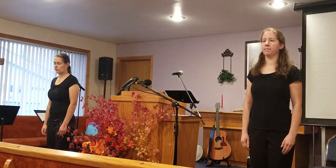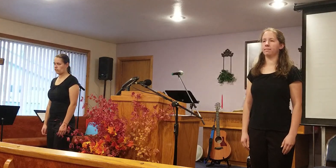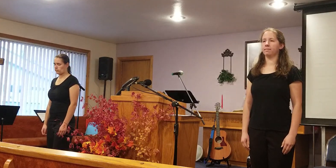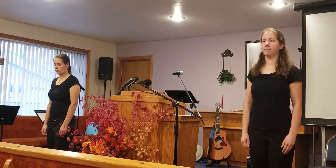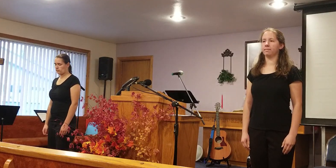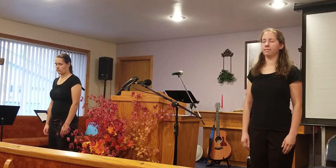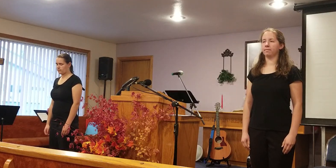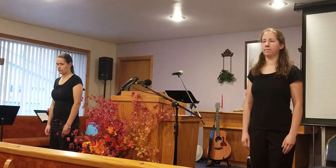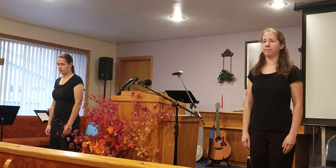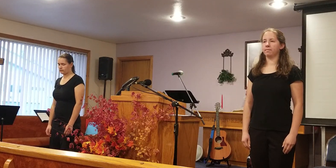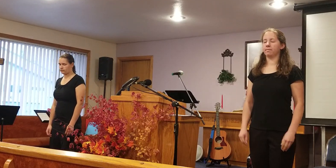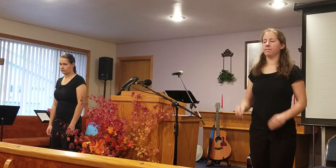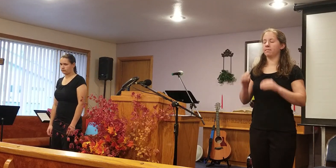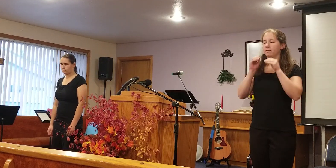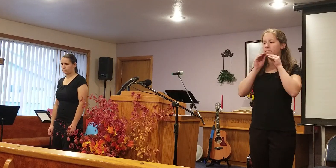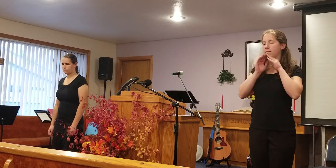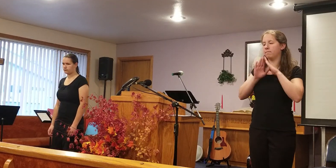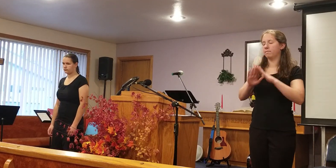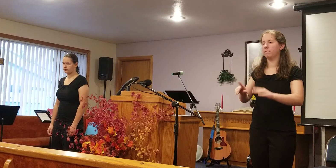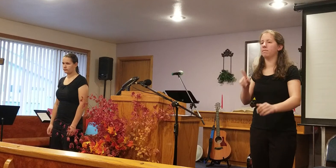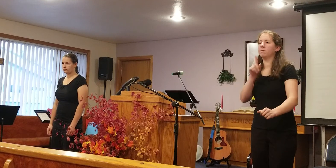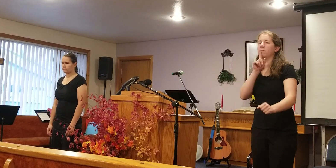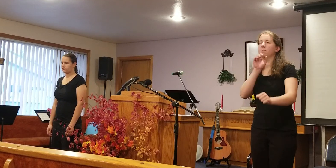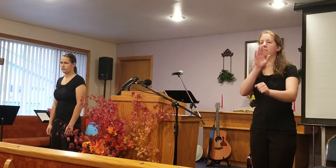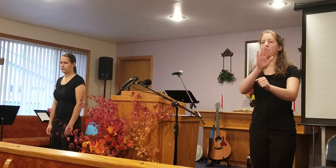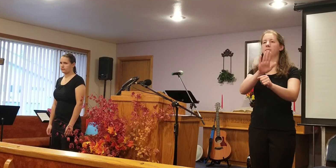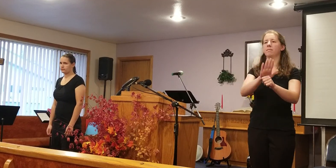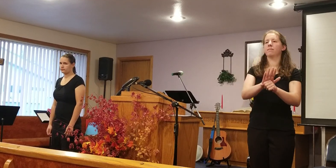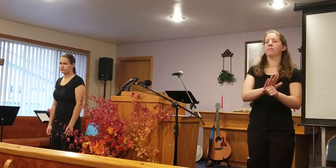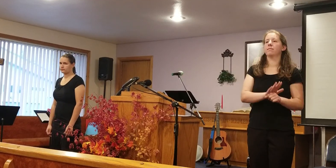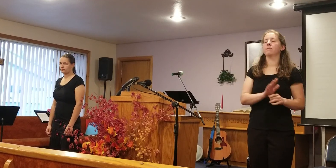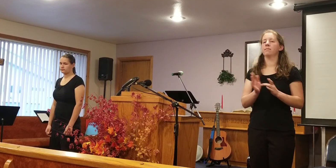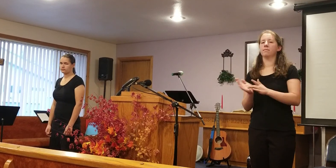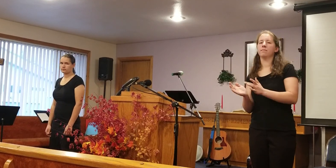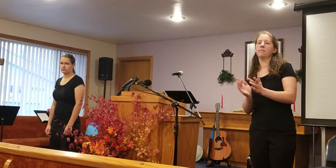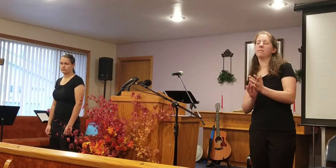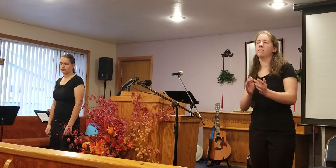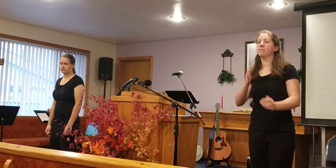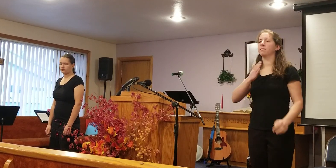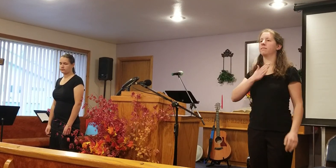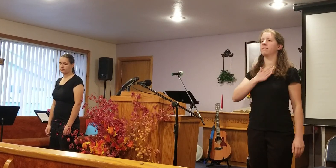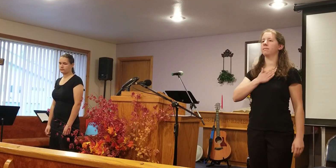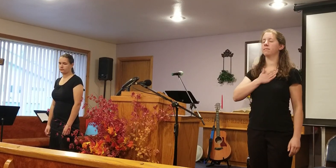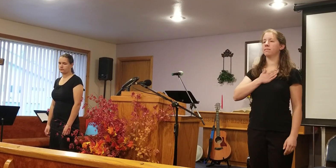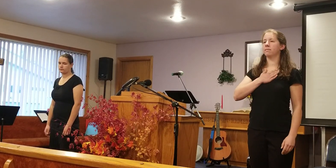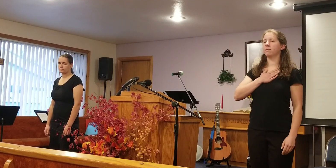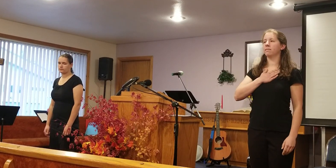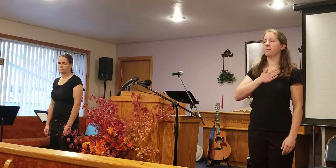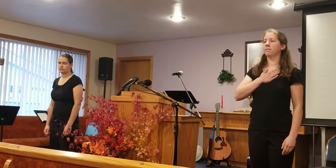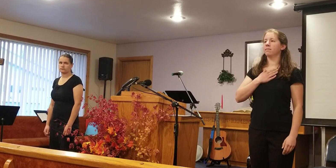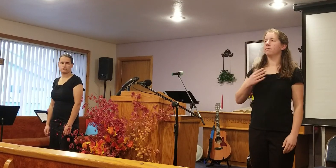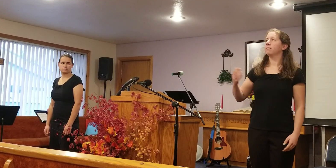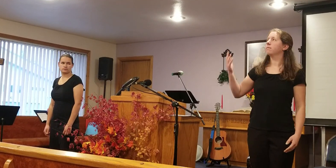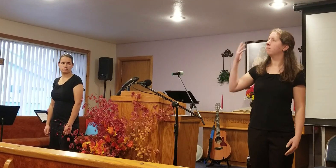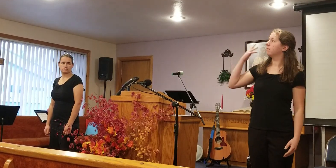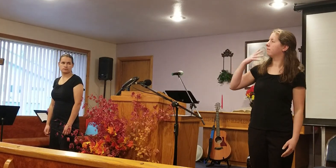Blessed assurance, Jesus is mine, Oh, what a